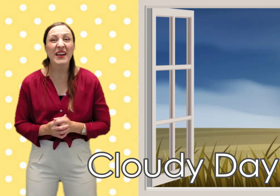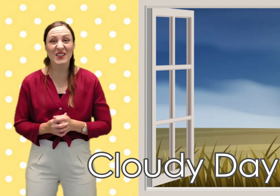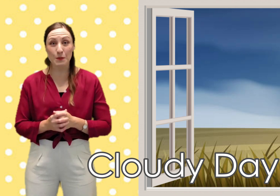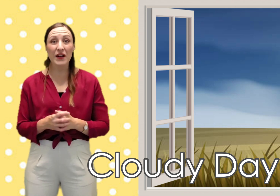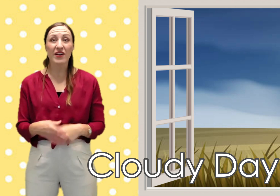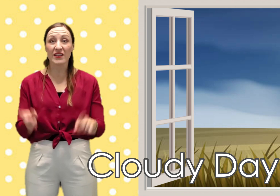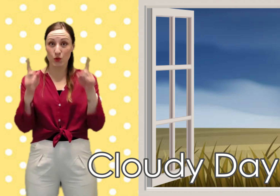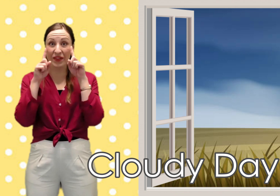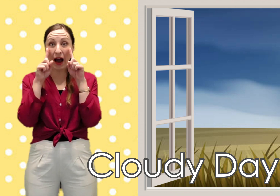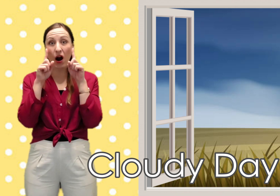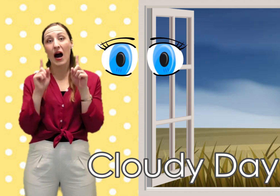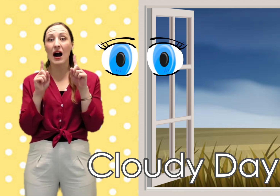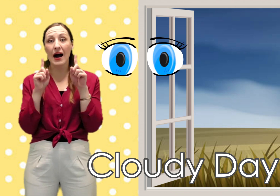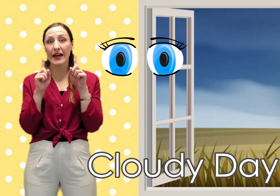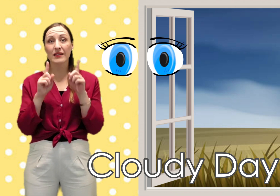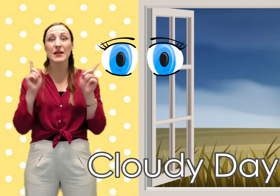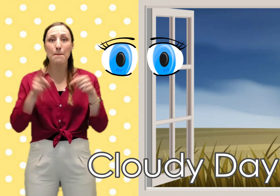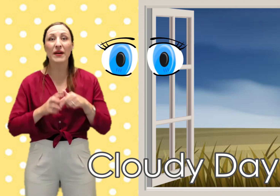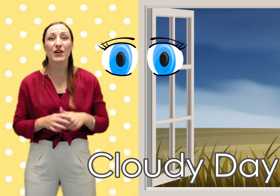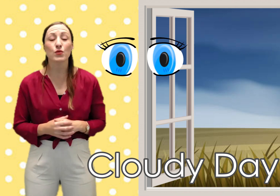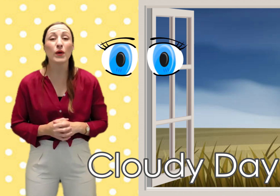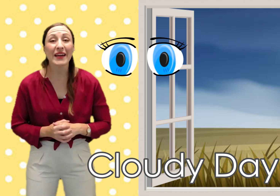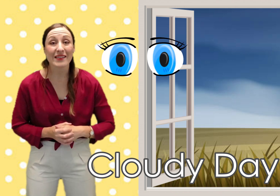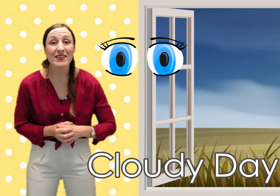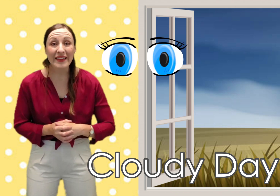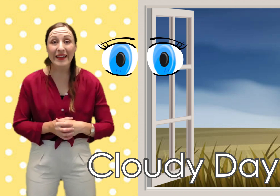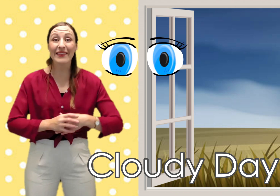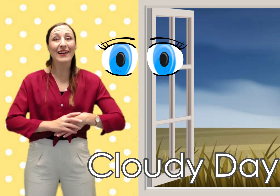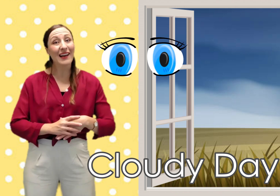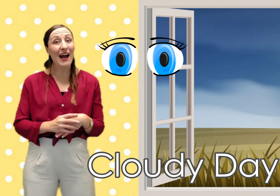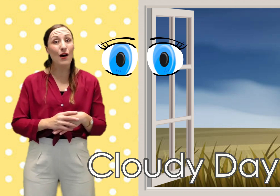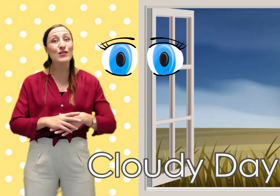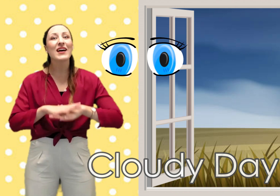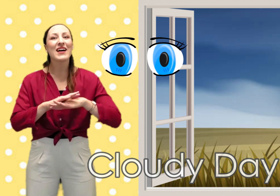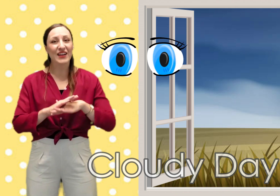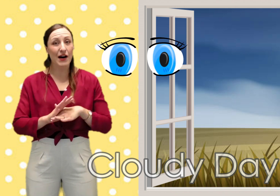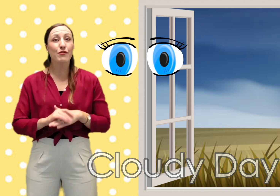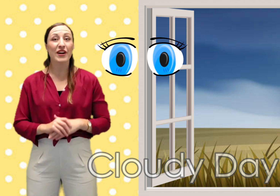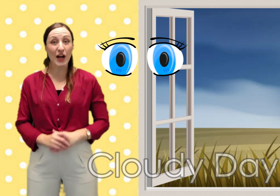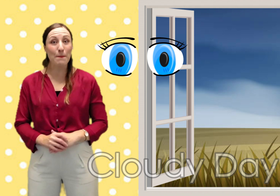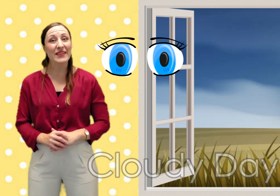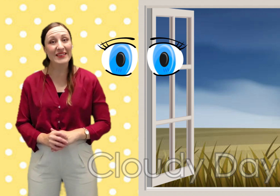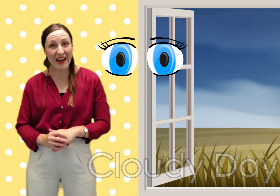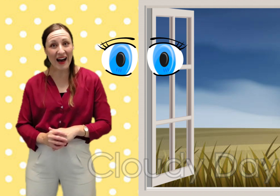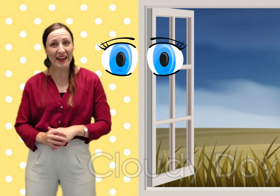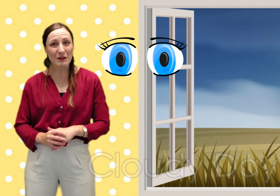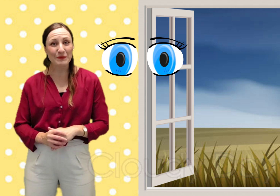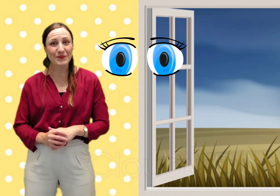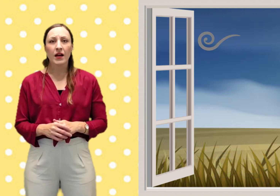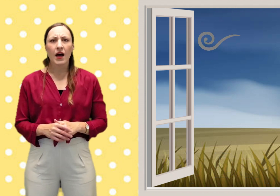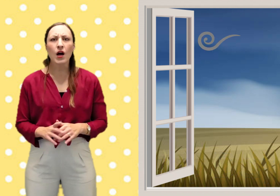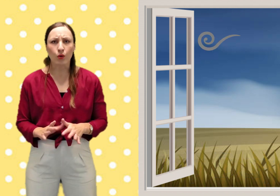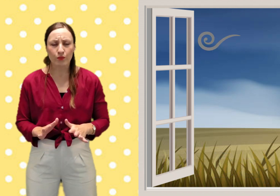be experienced with our eyes because we can see the clouds covering up the sky oh